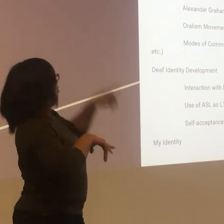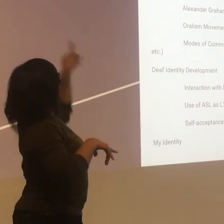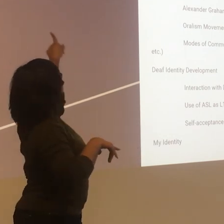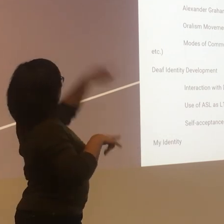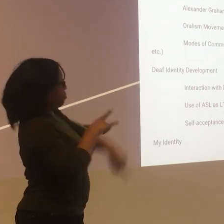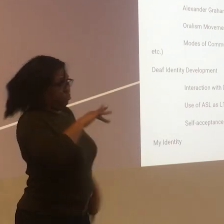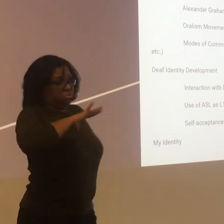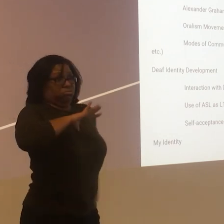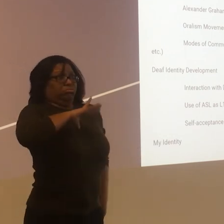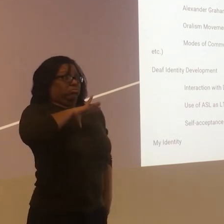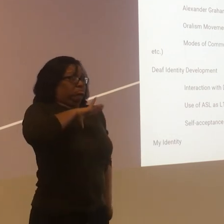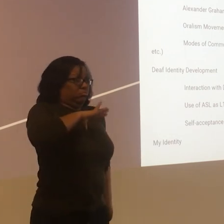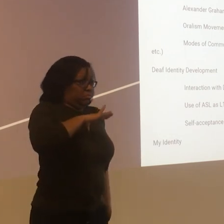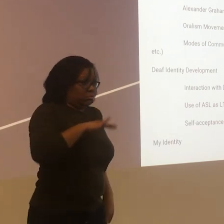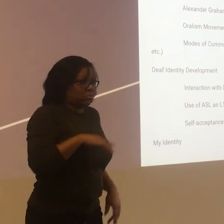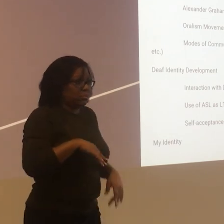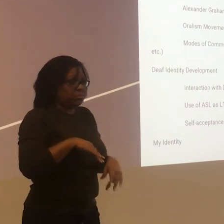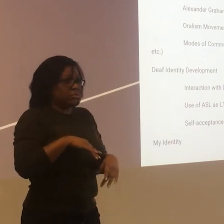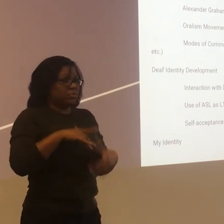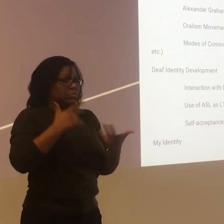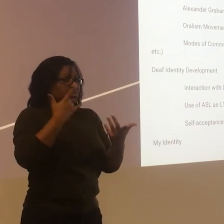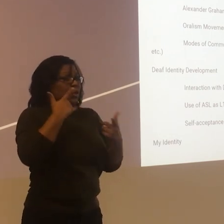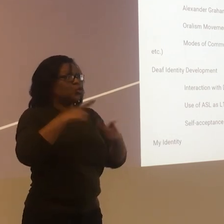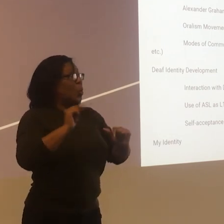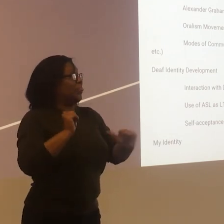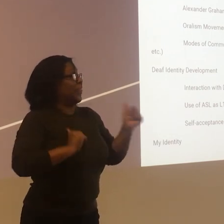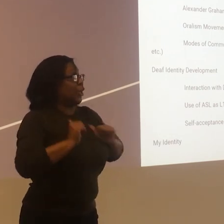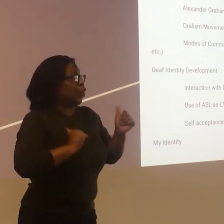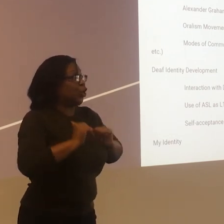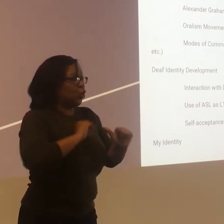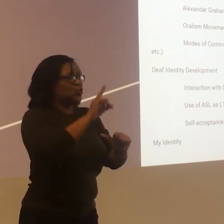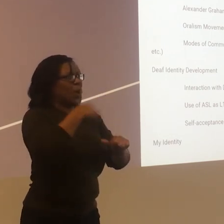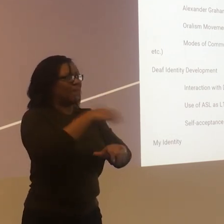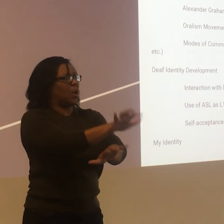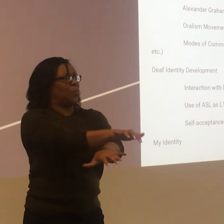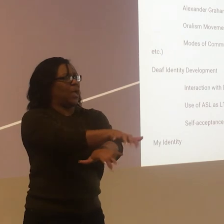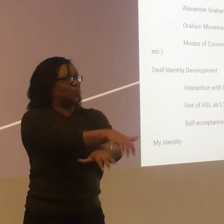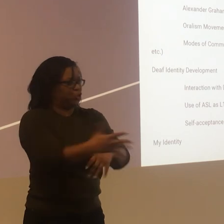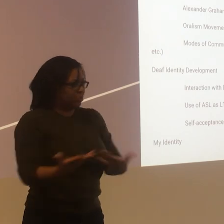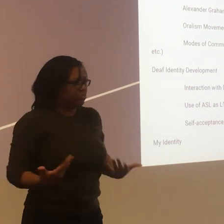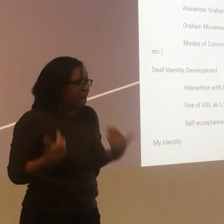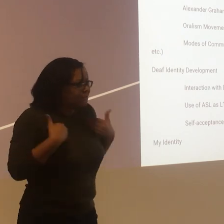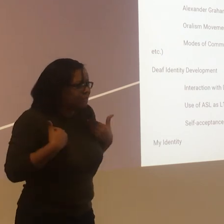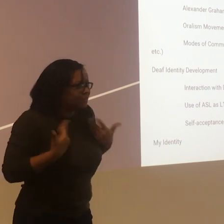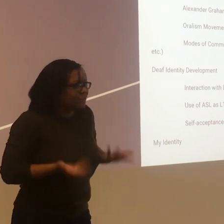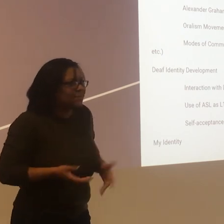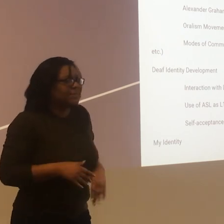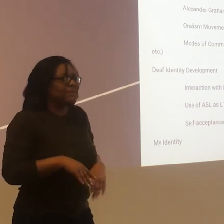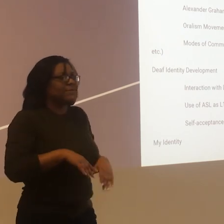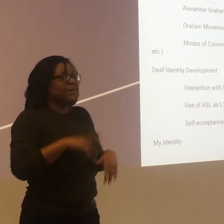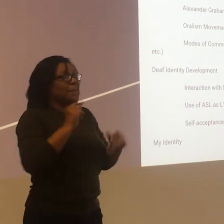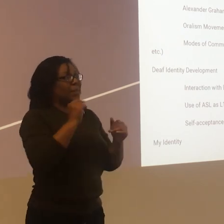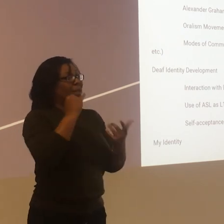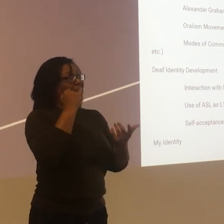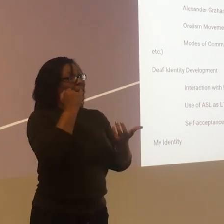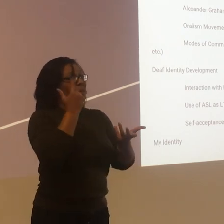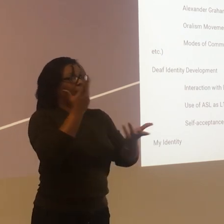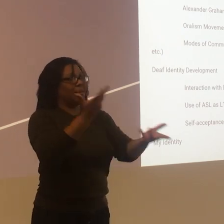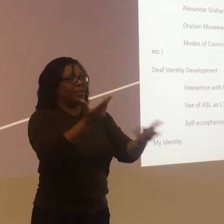Right now we've got CART captioning. You see that there's coherent sentences, you see that there's punctuation, etc. So that's a great way